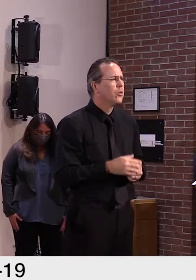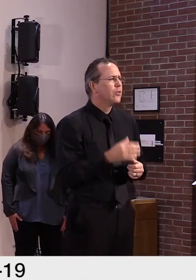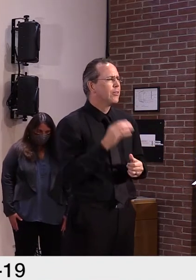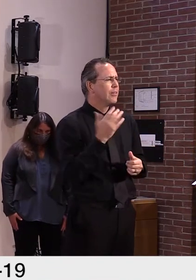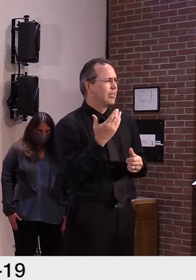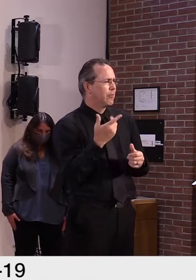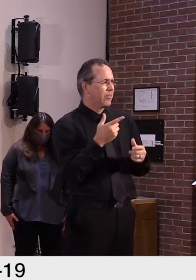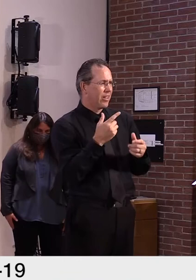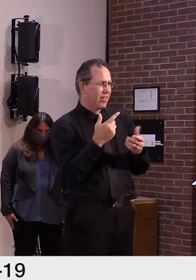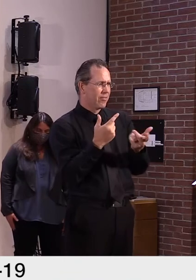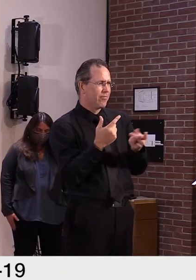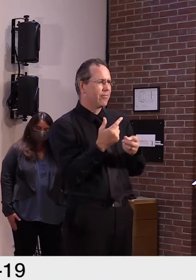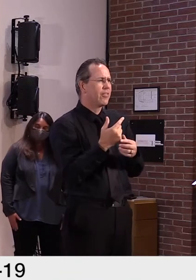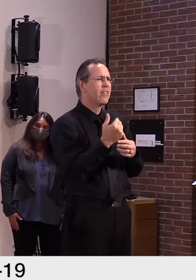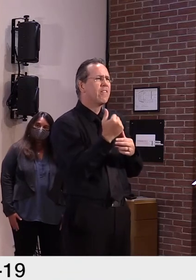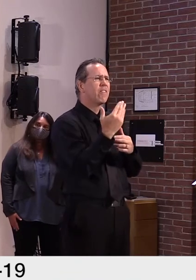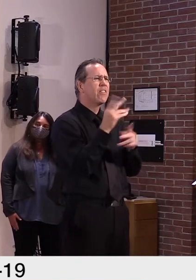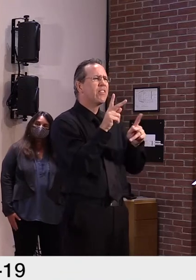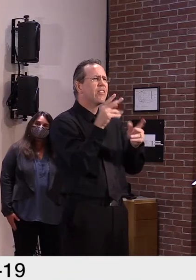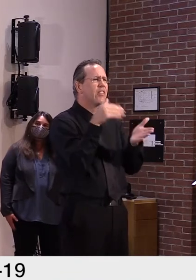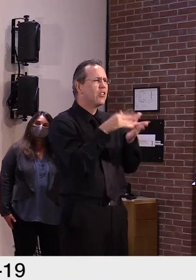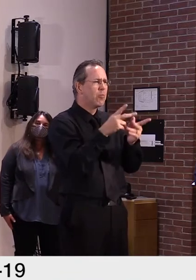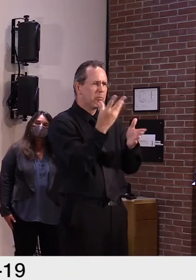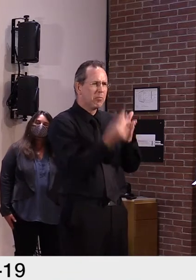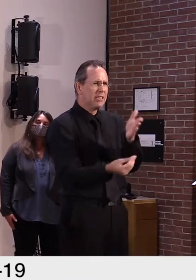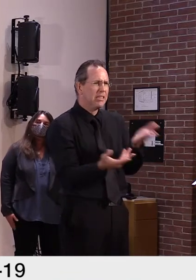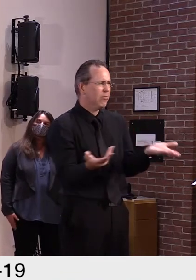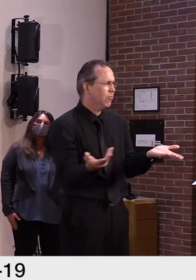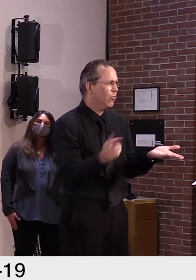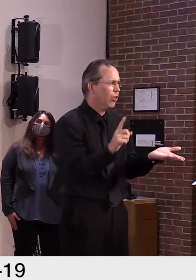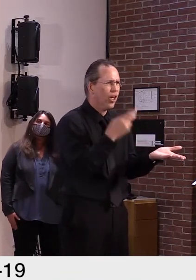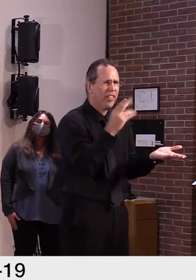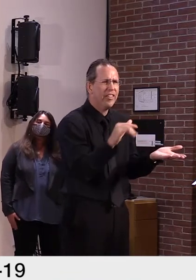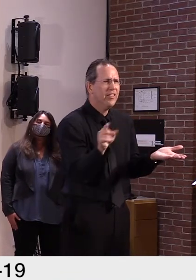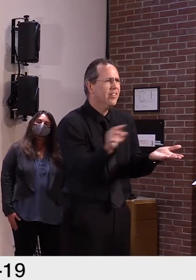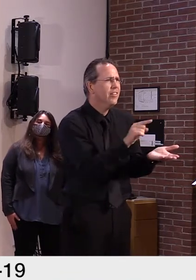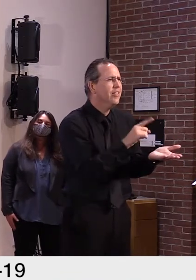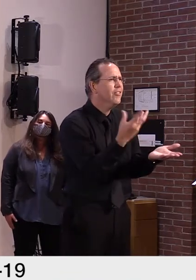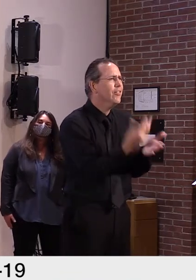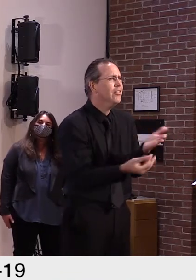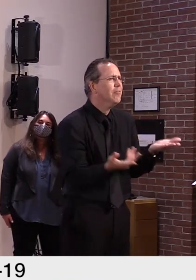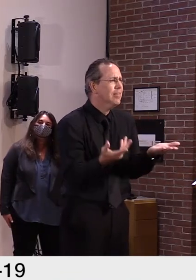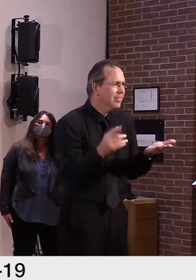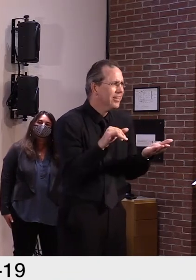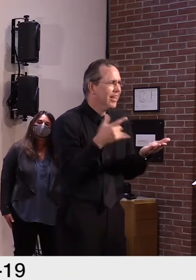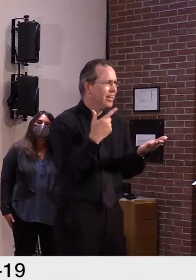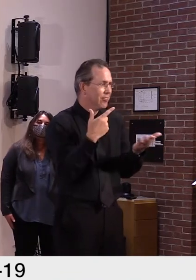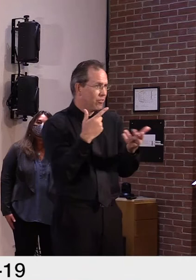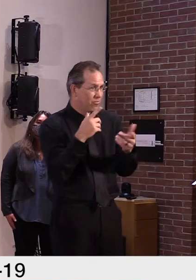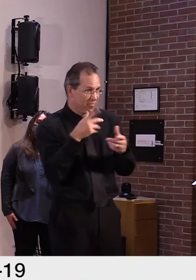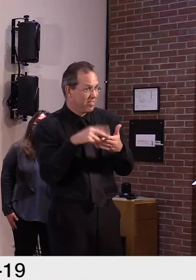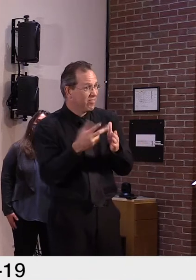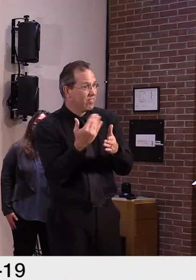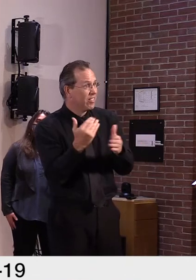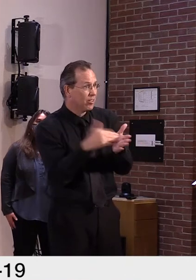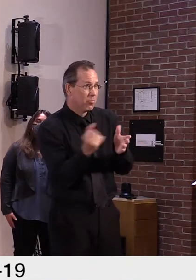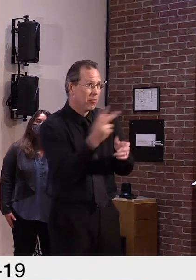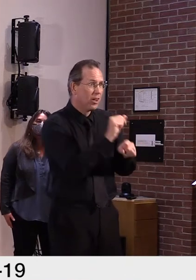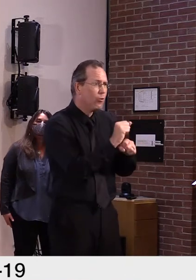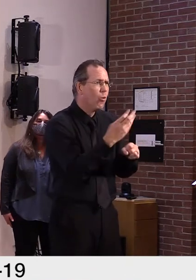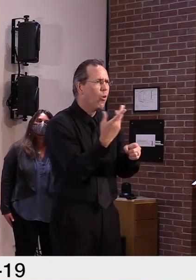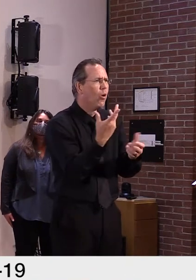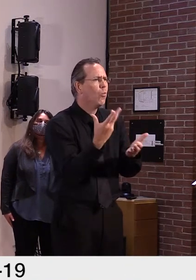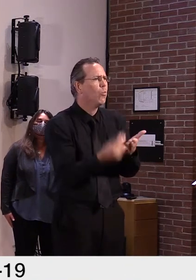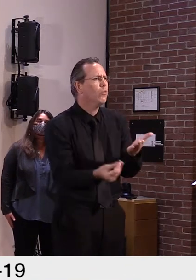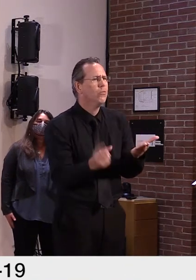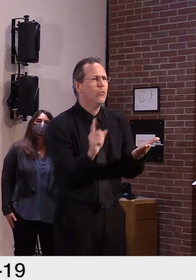there's a low unemployment rate, those people must have gone back to work. Um, you know, our labor force, I don't think has, has changed much. Um,